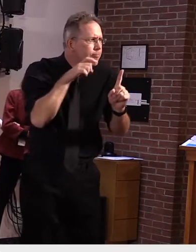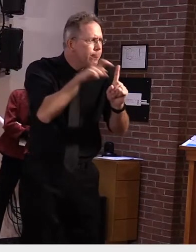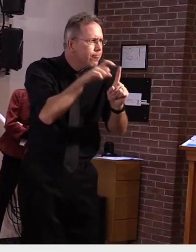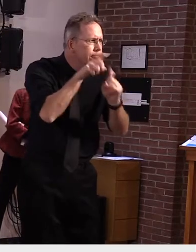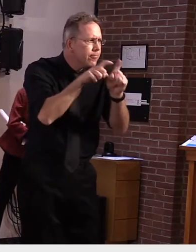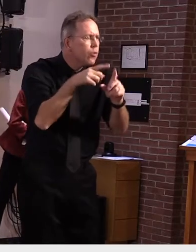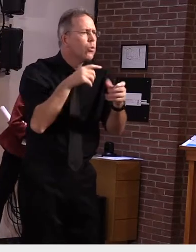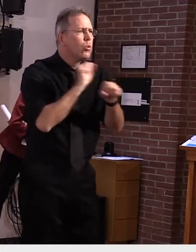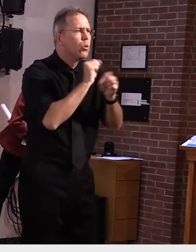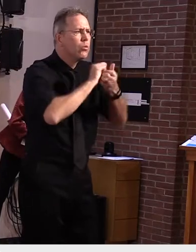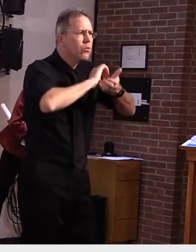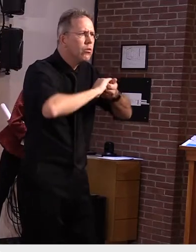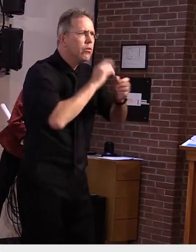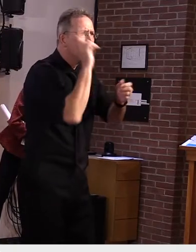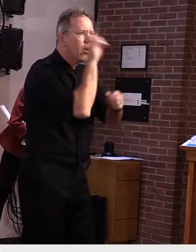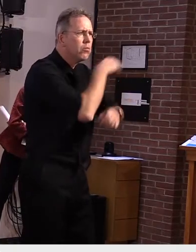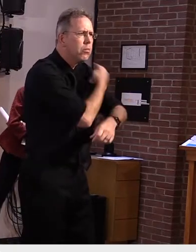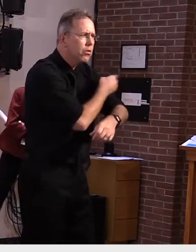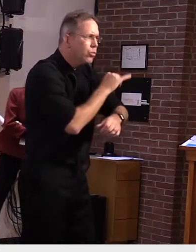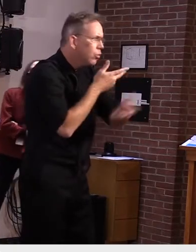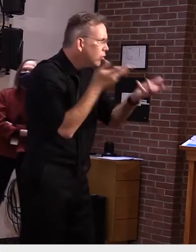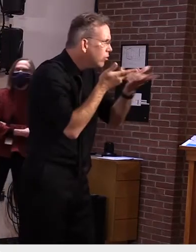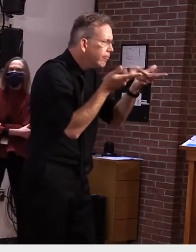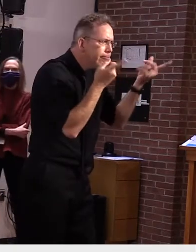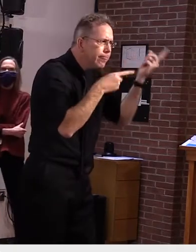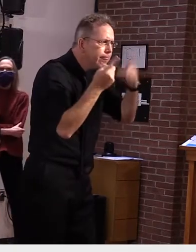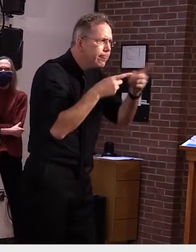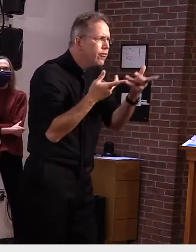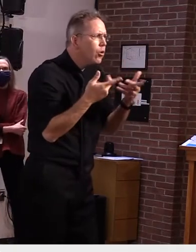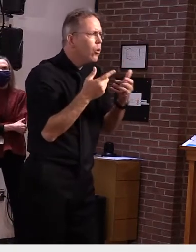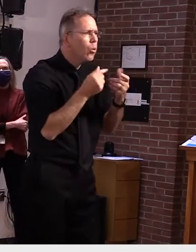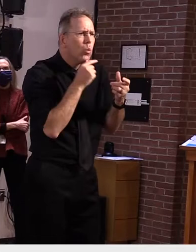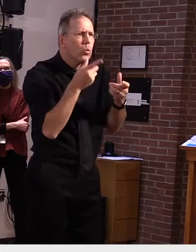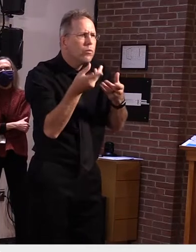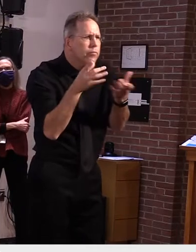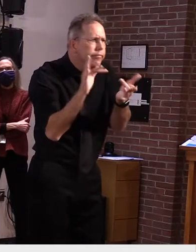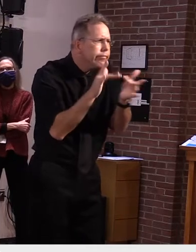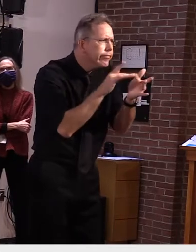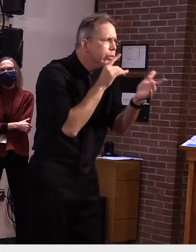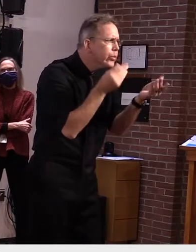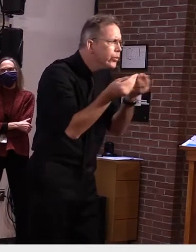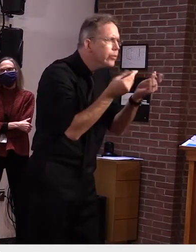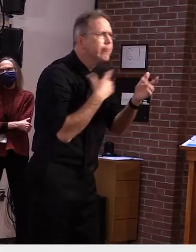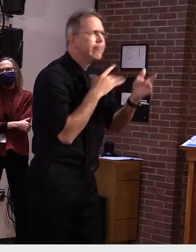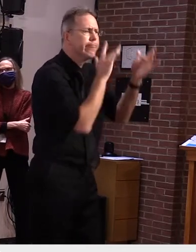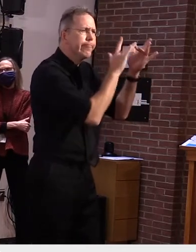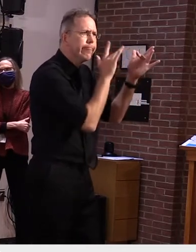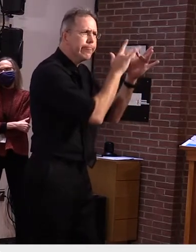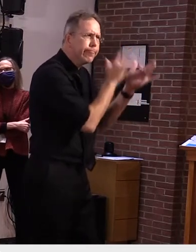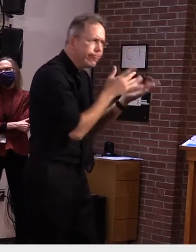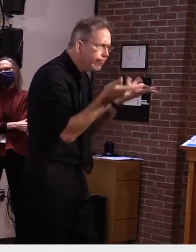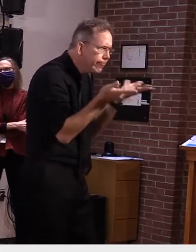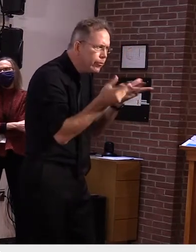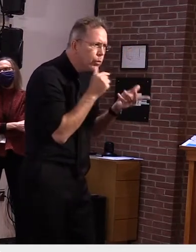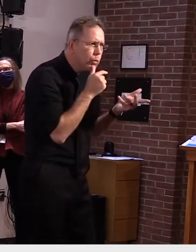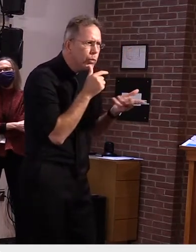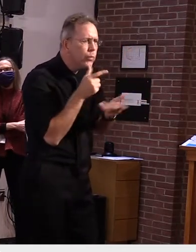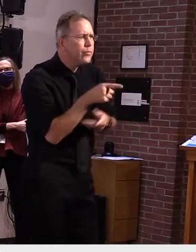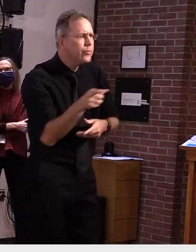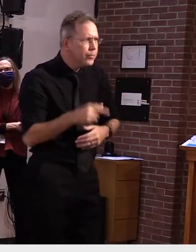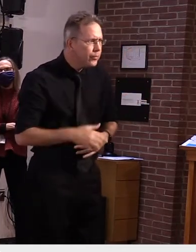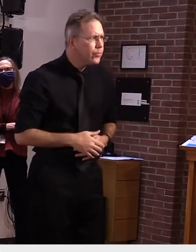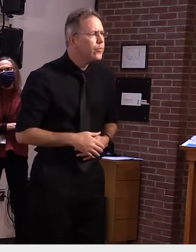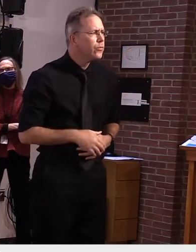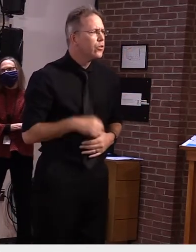of several employees to contact just to make sure that we do the epi team does